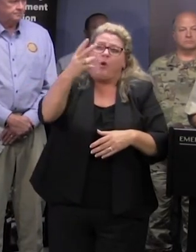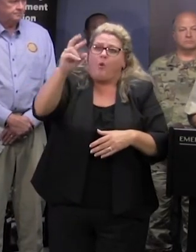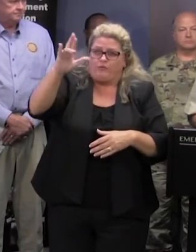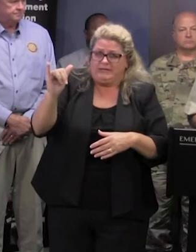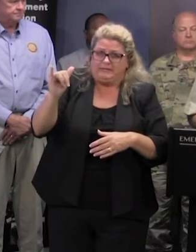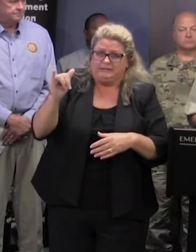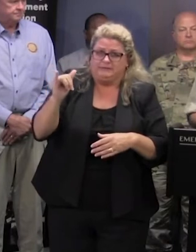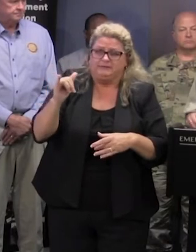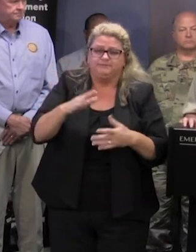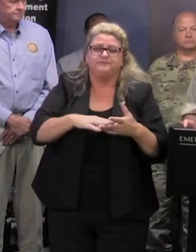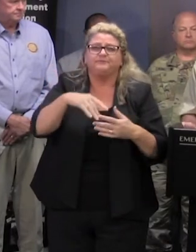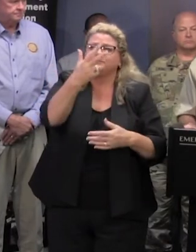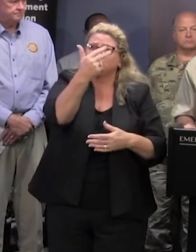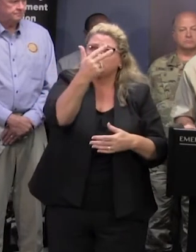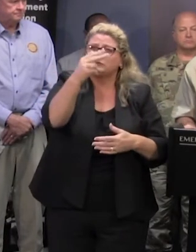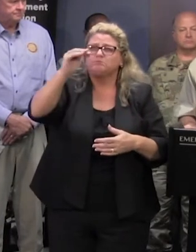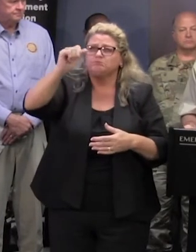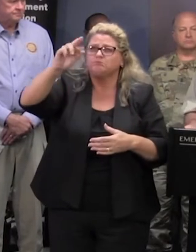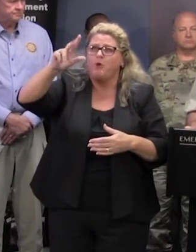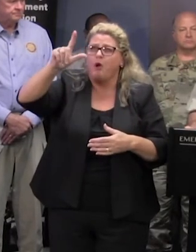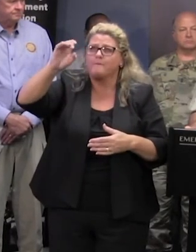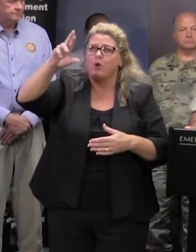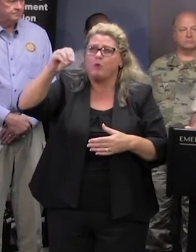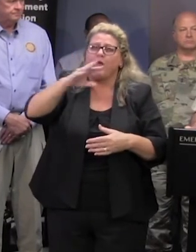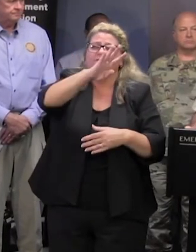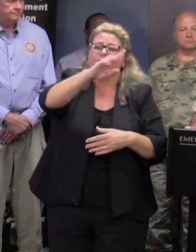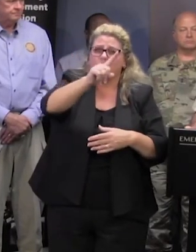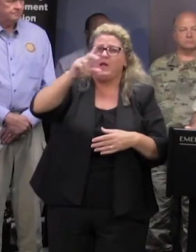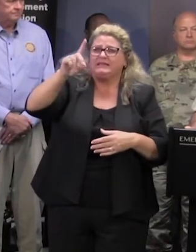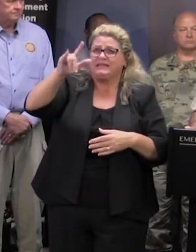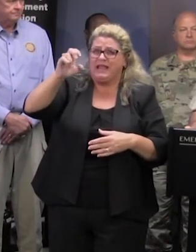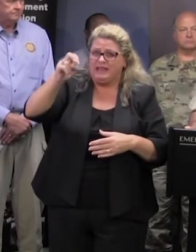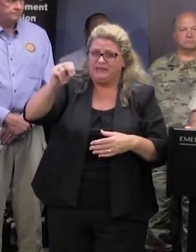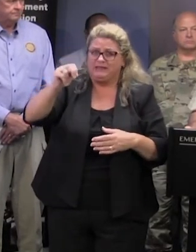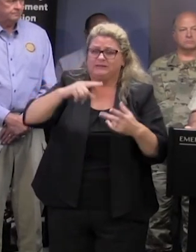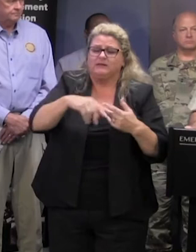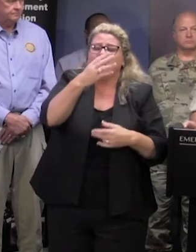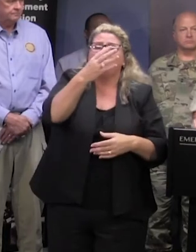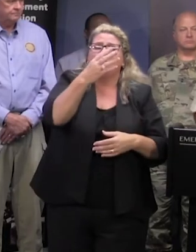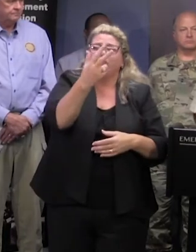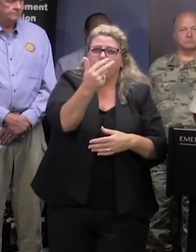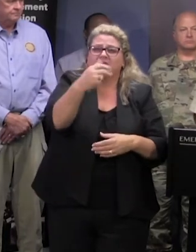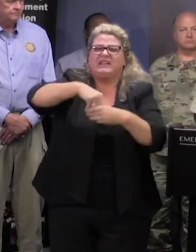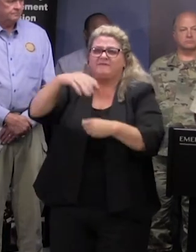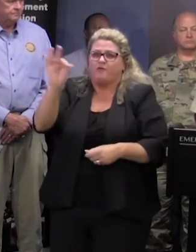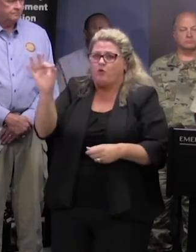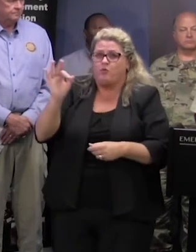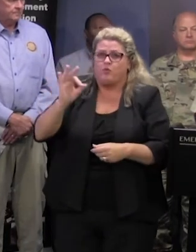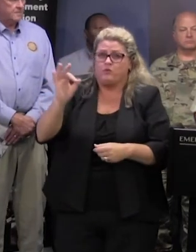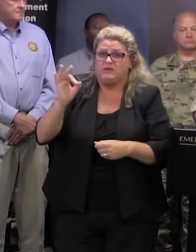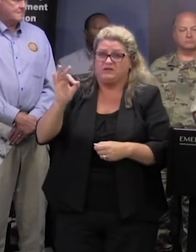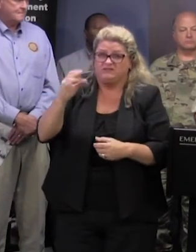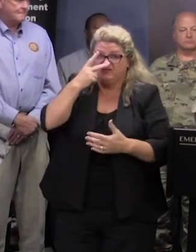13 in marlborough county 41 in dylan county and 13 in florence county as you can